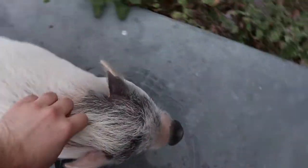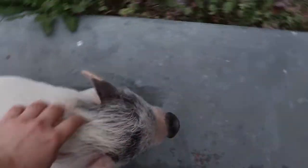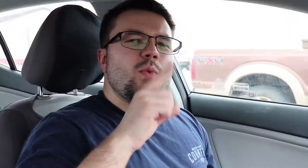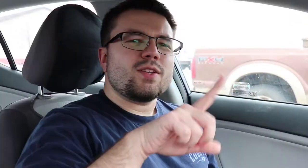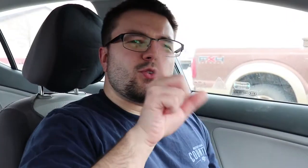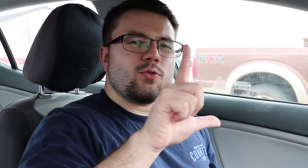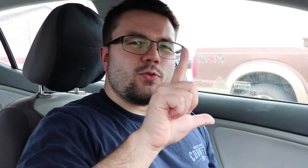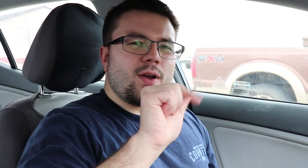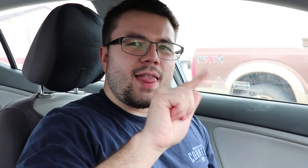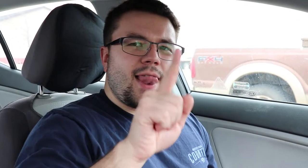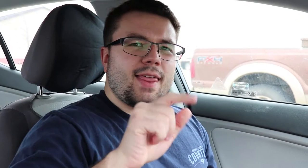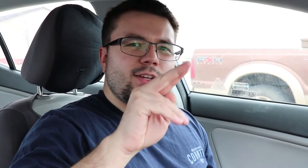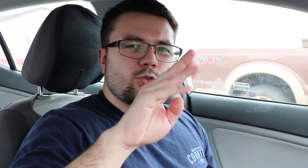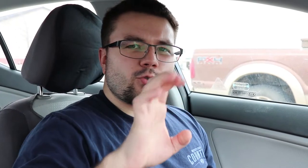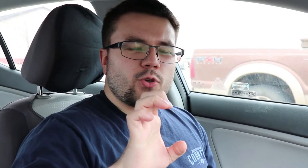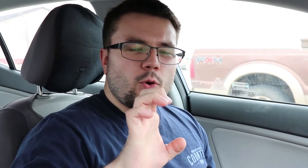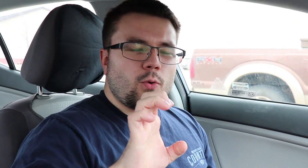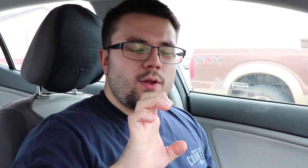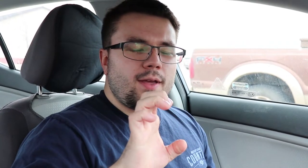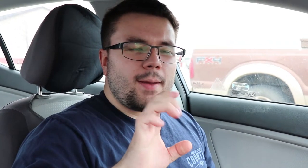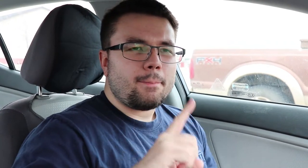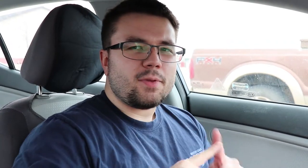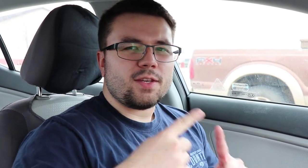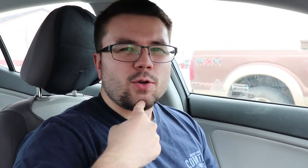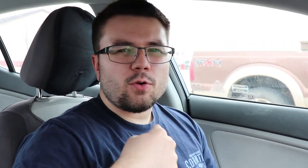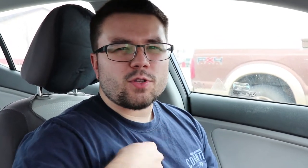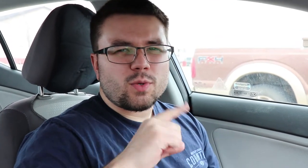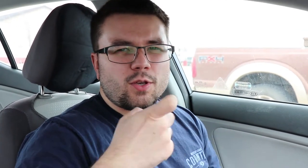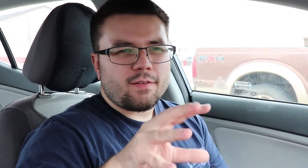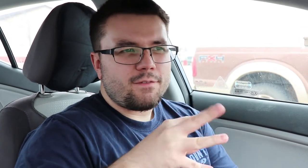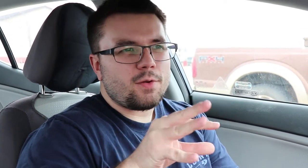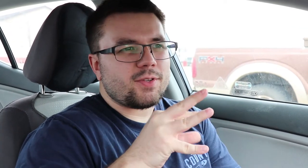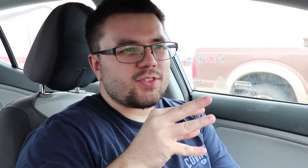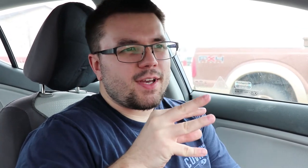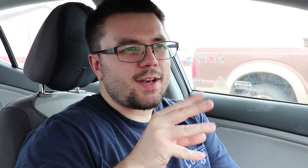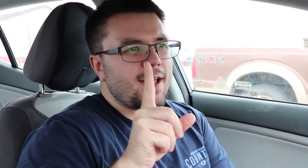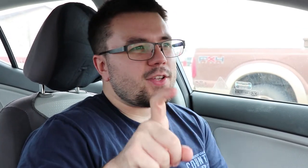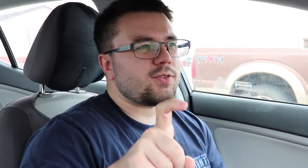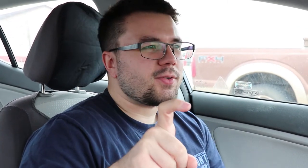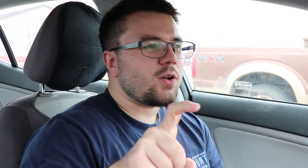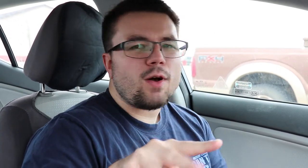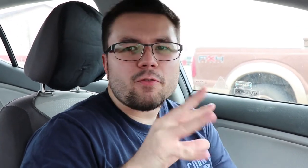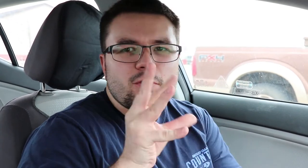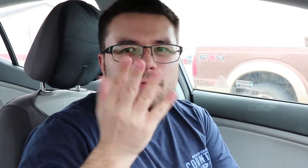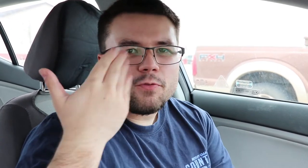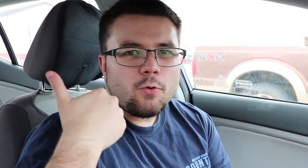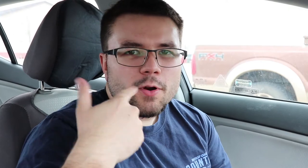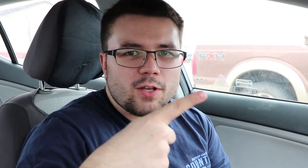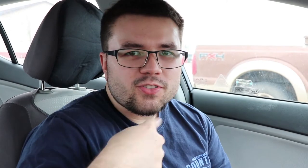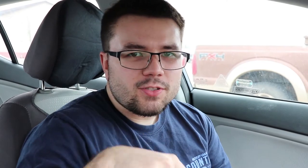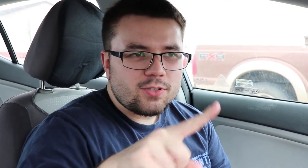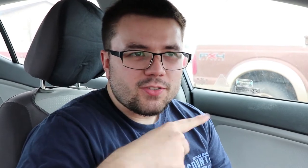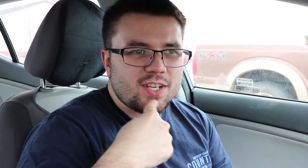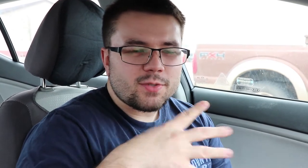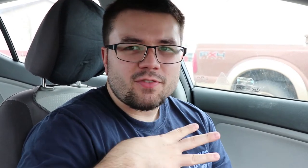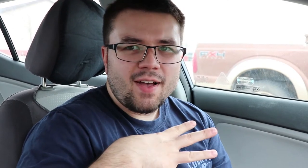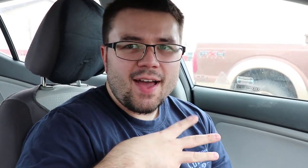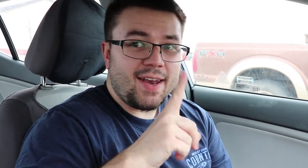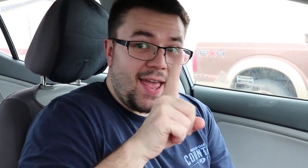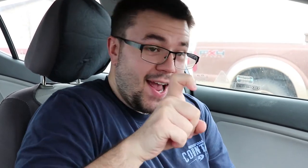We went to laser zone But they told us we couldn't film inside and I asked them I was like wow film before y'all Y'all said it was fine and I